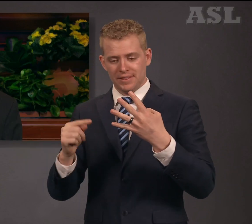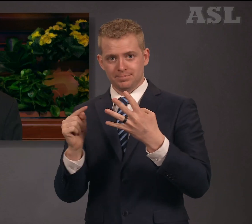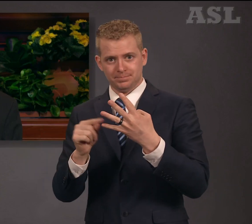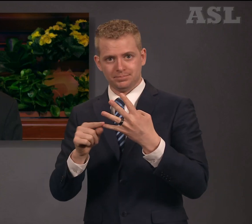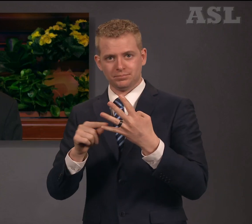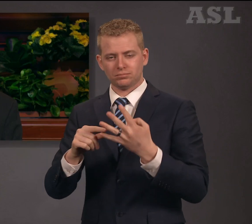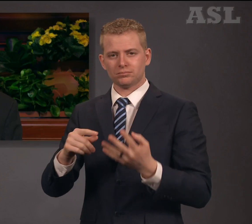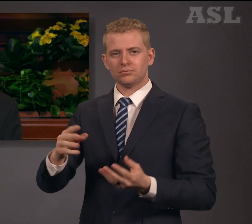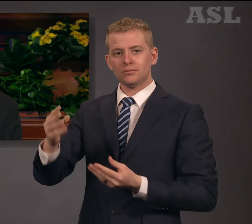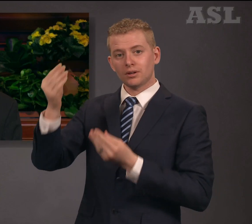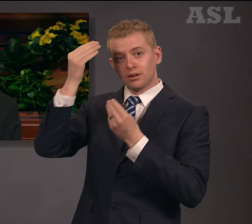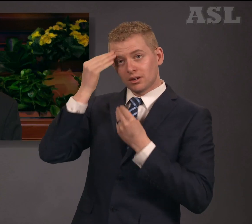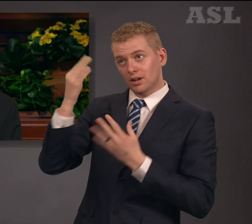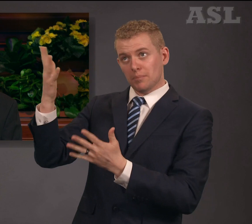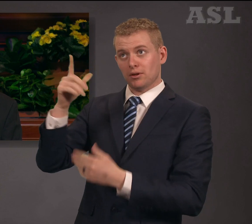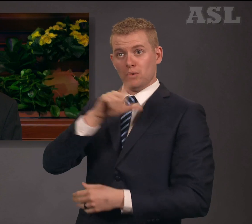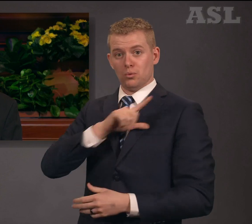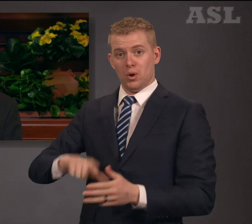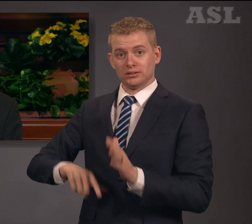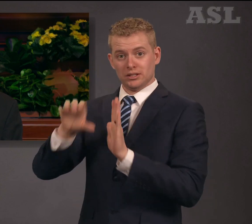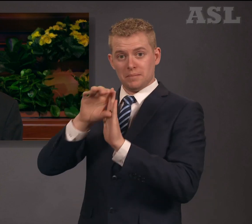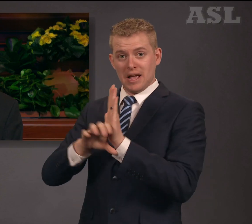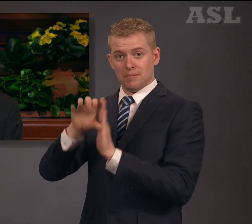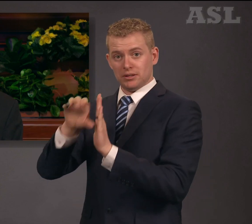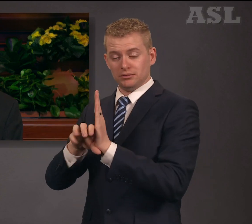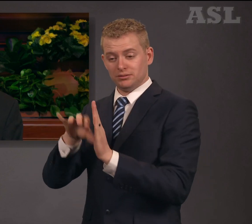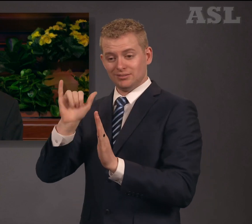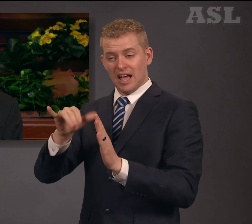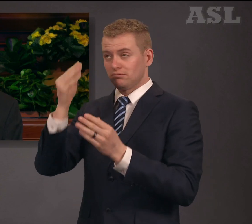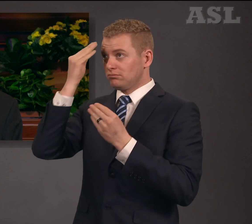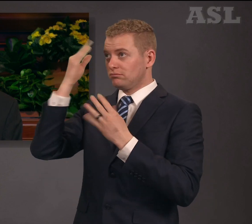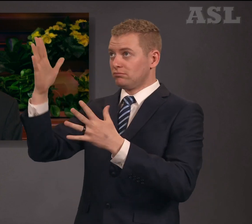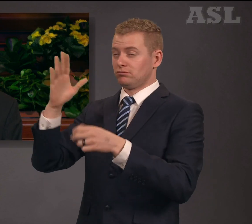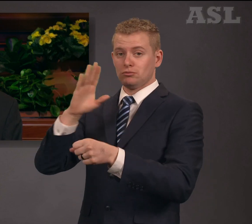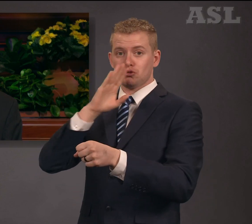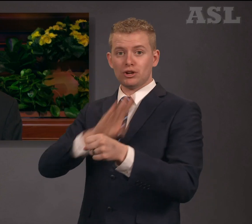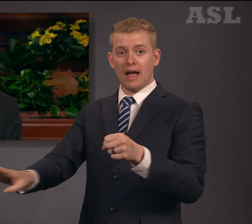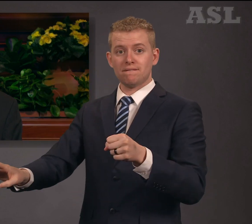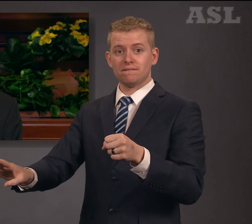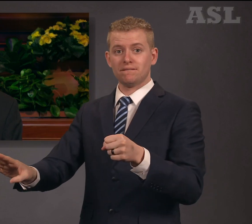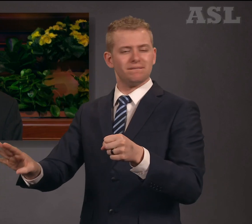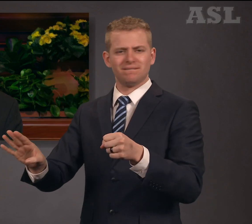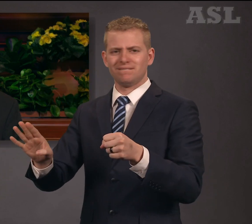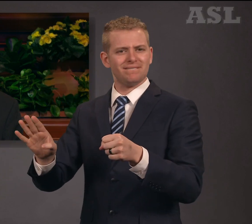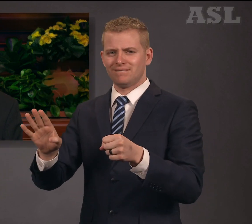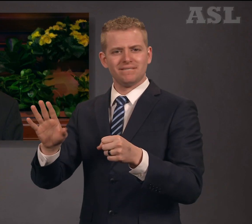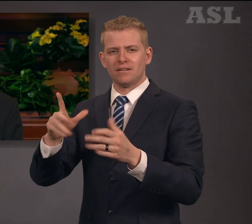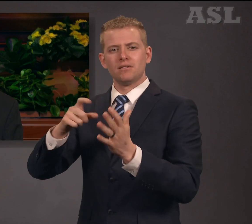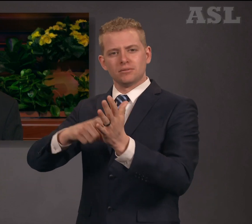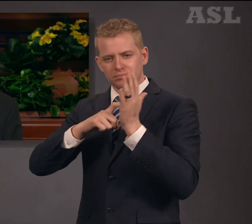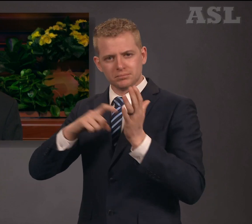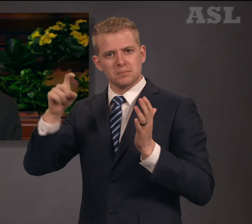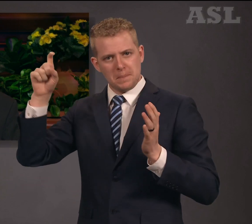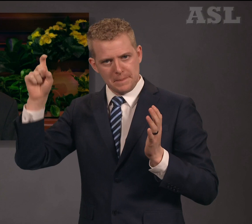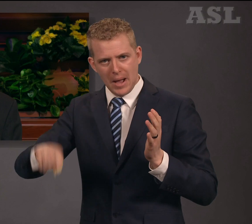We are to love God with all our heart, might, mind, and soul.